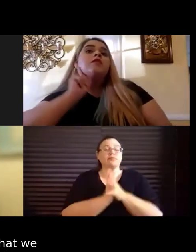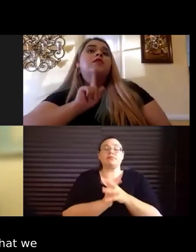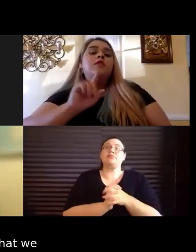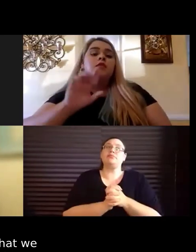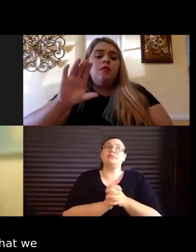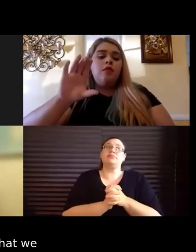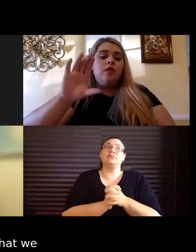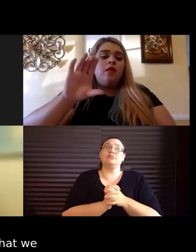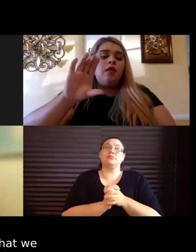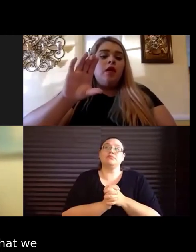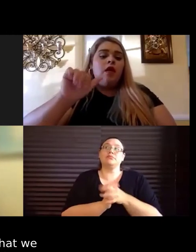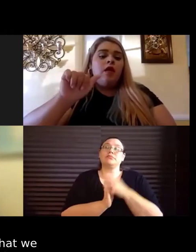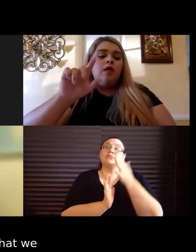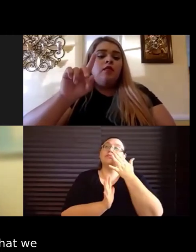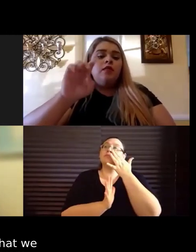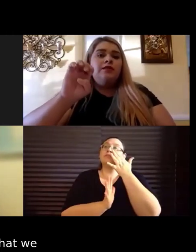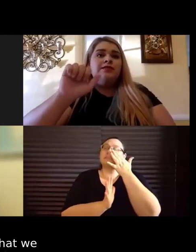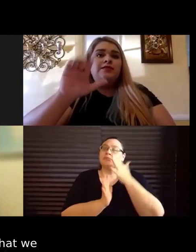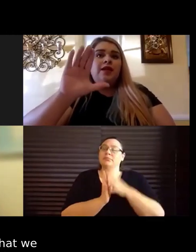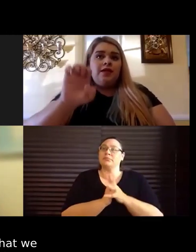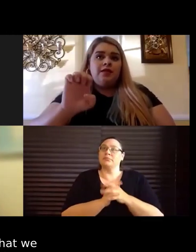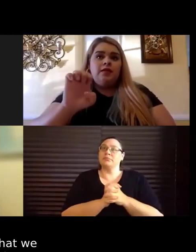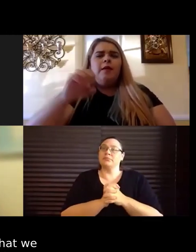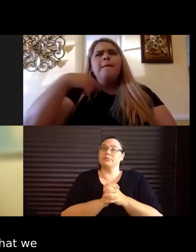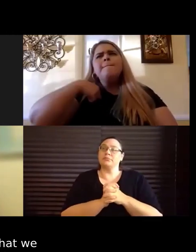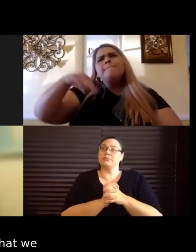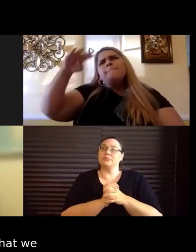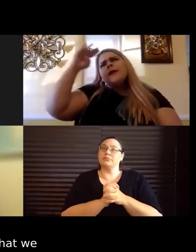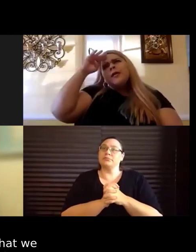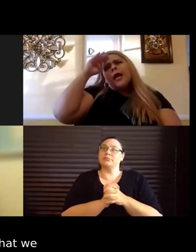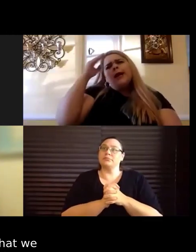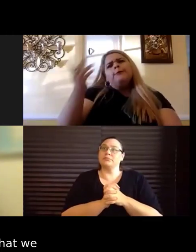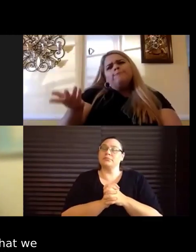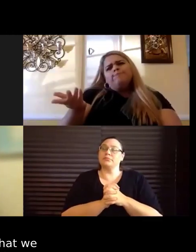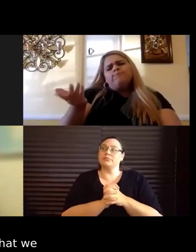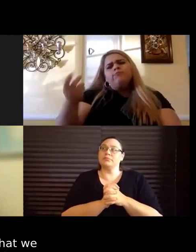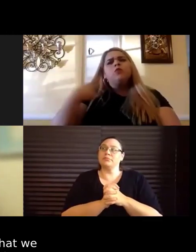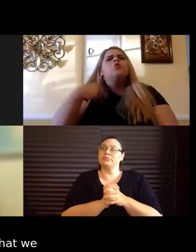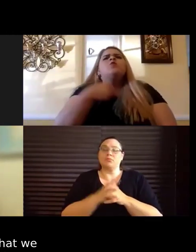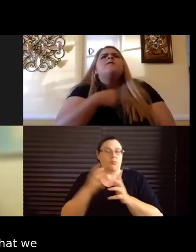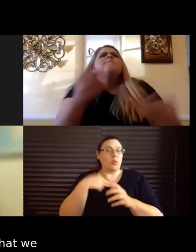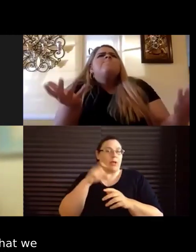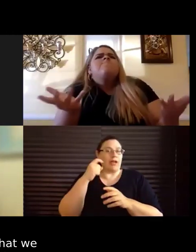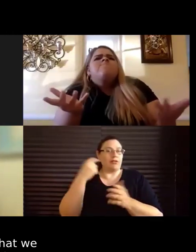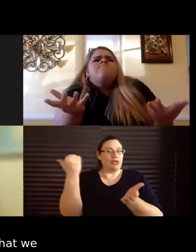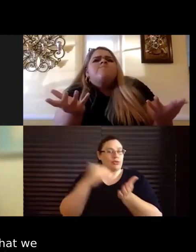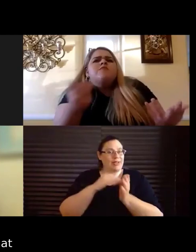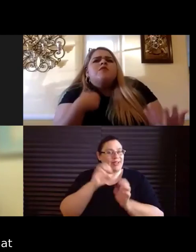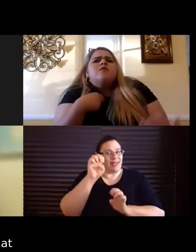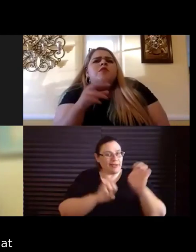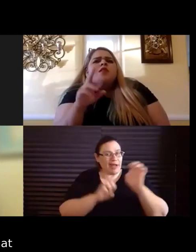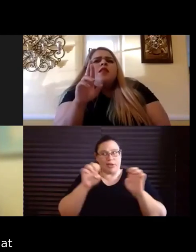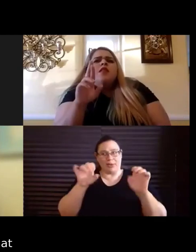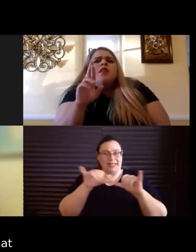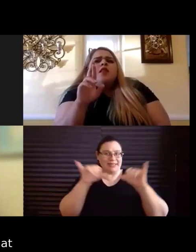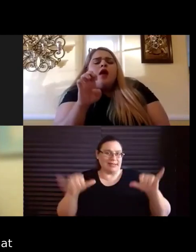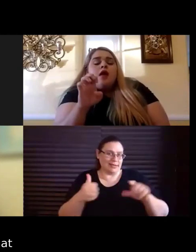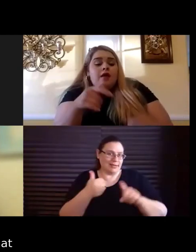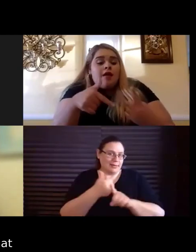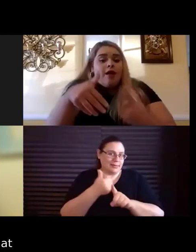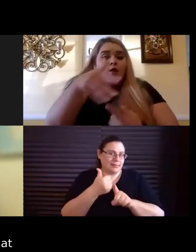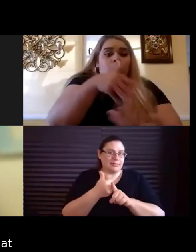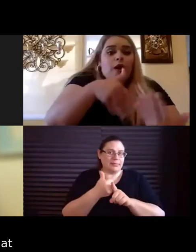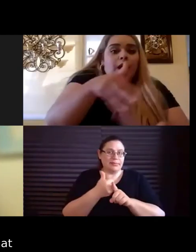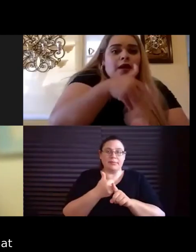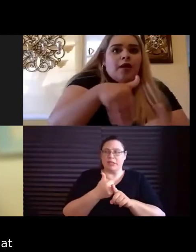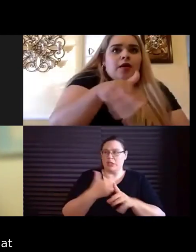I think that, that we have to, we have to reevaluate the system, you know, the winning at all